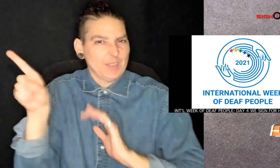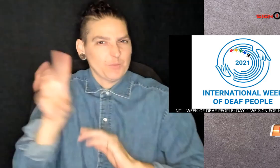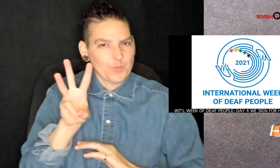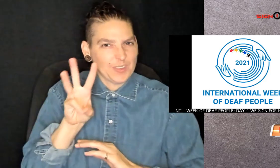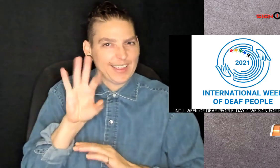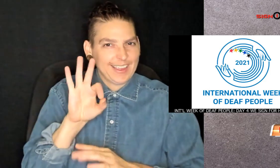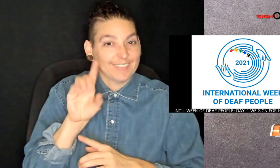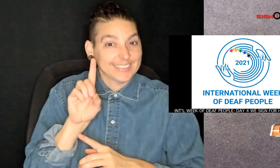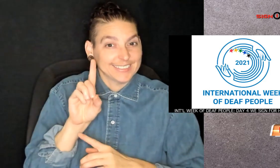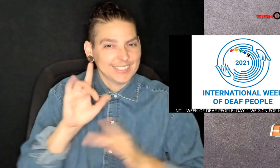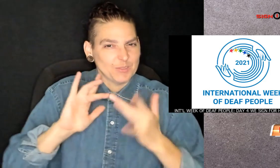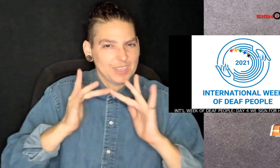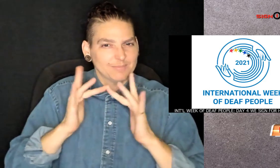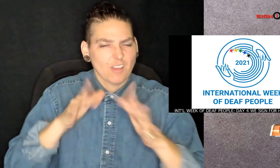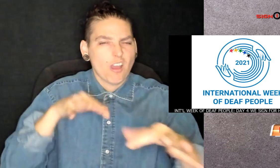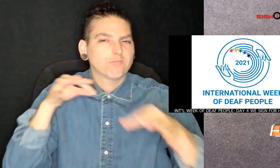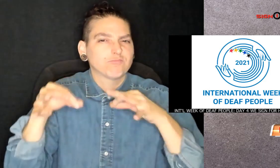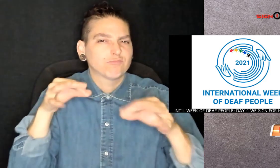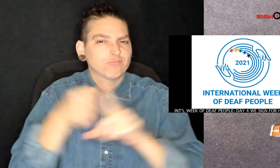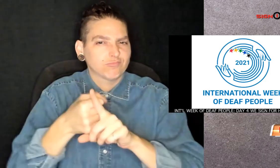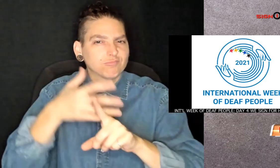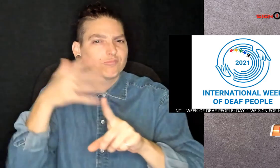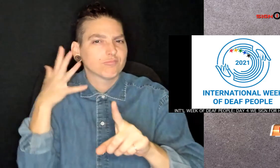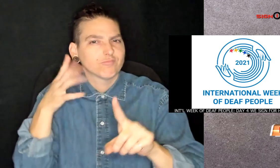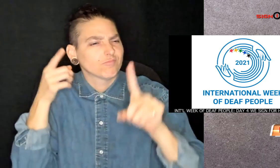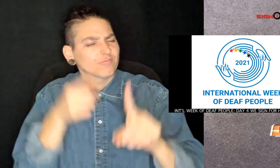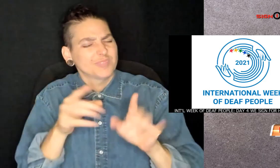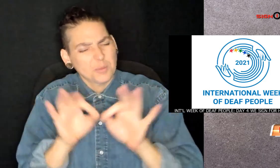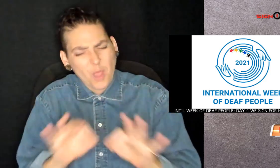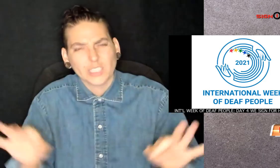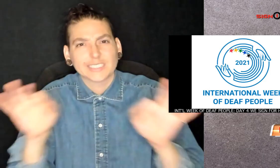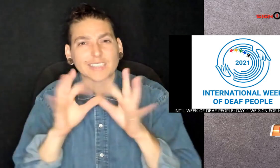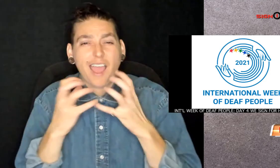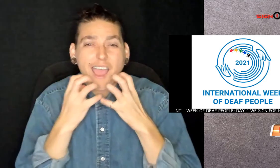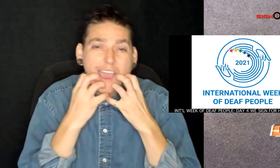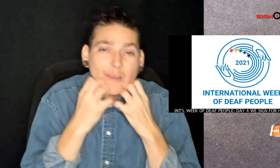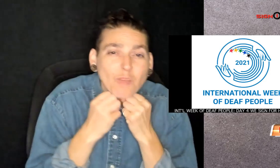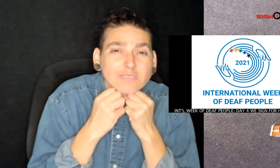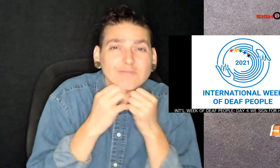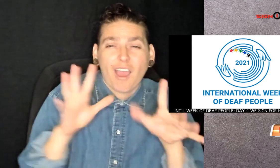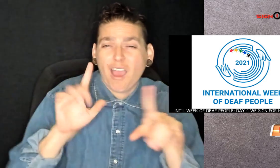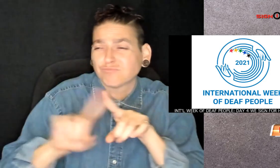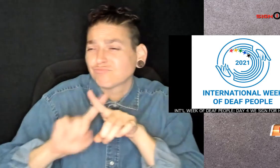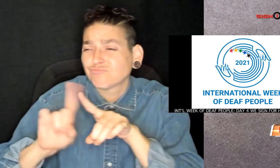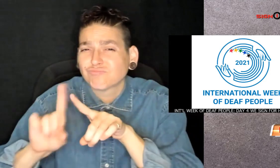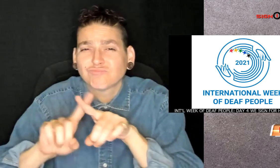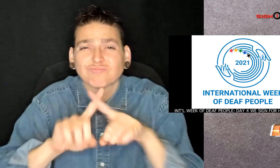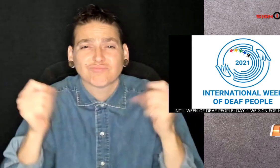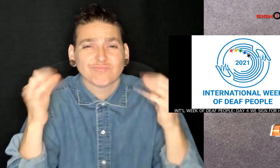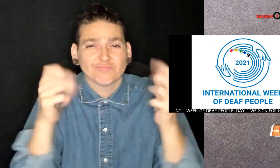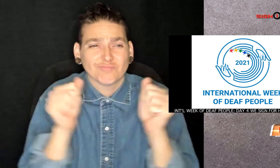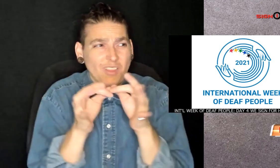WFD's website explaining the importance of embracing all sign languages across the globe.